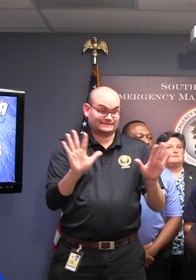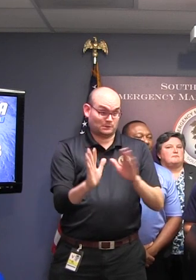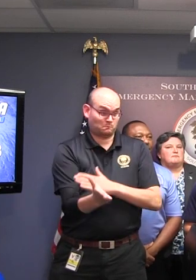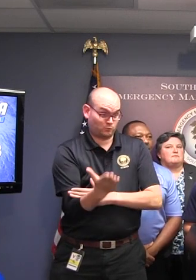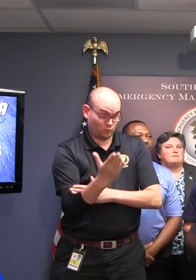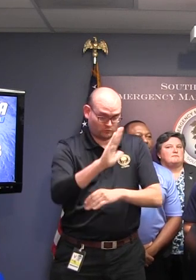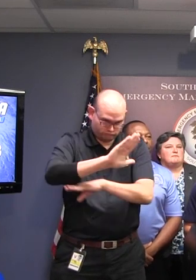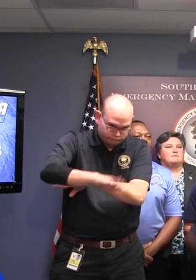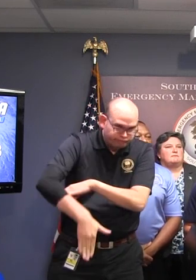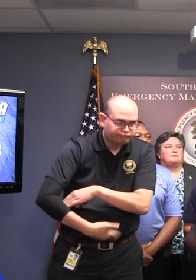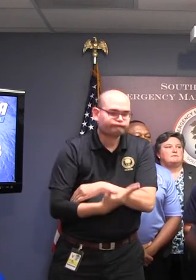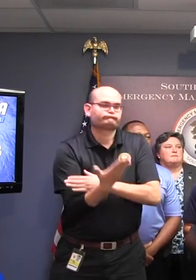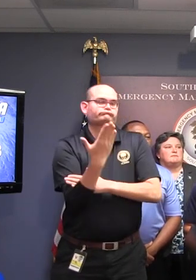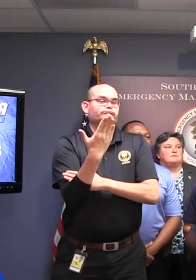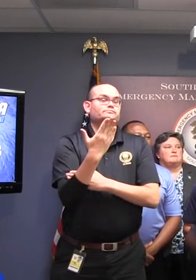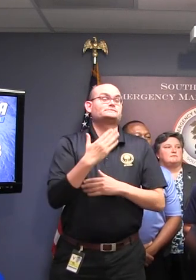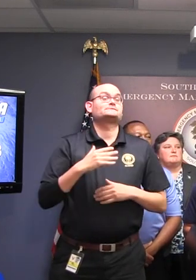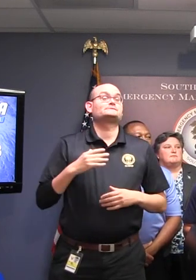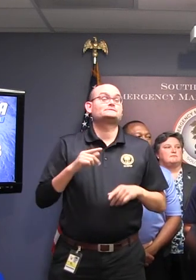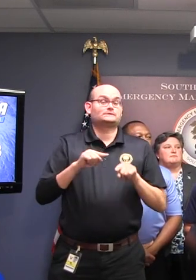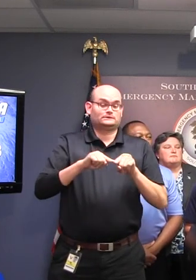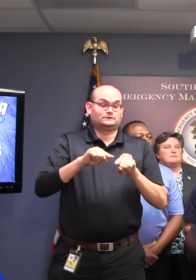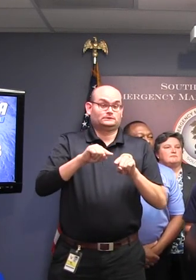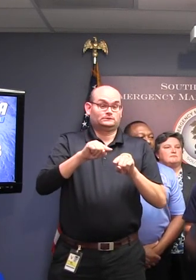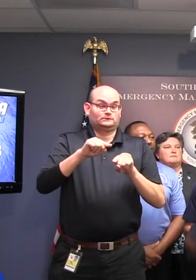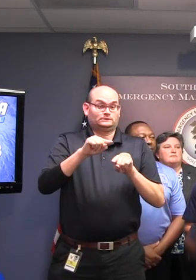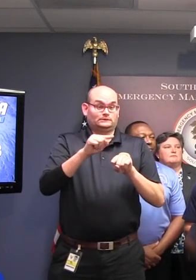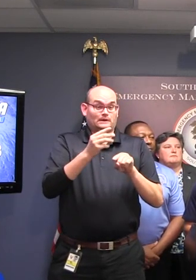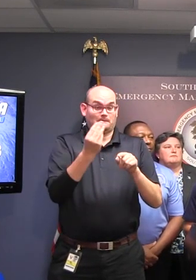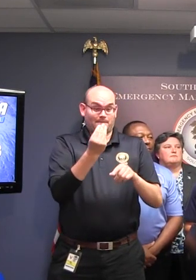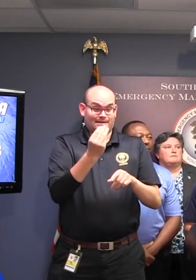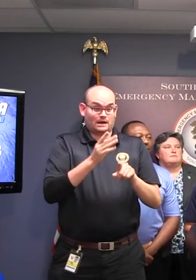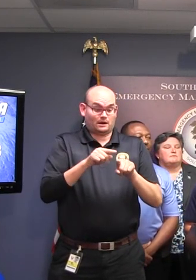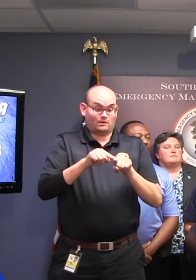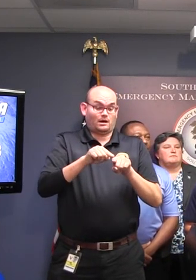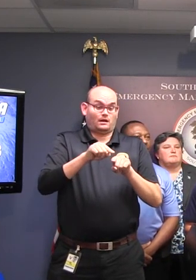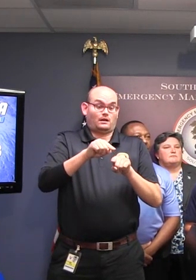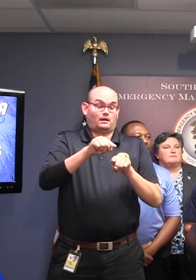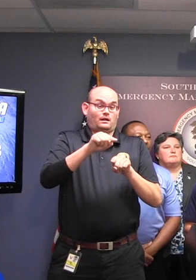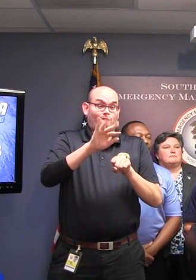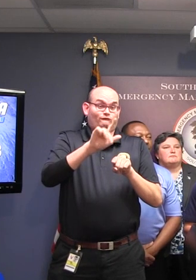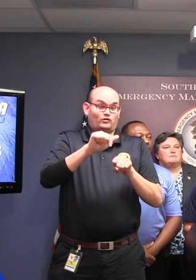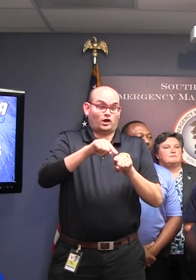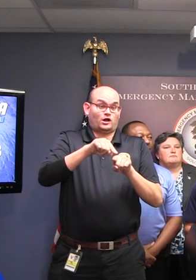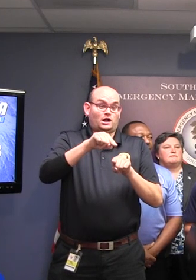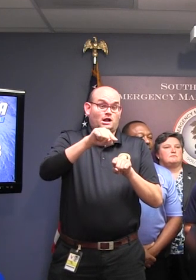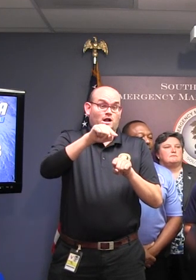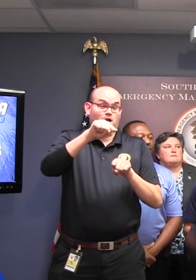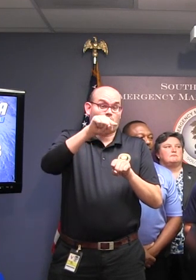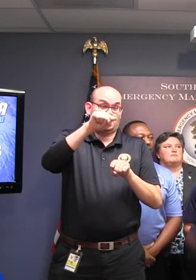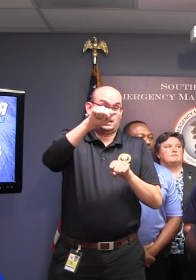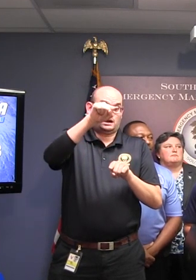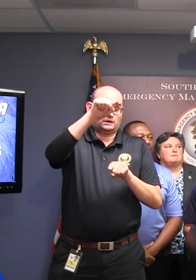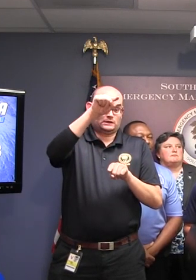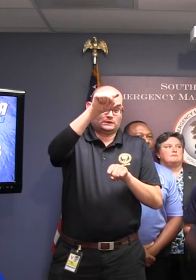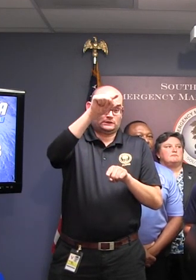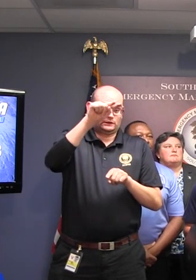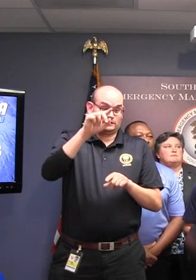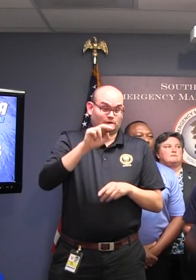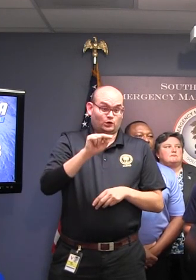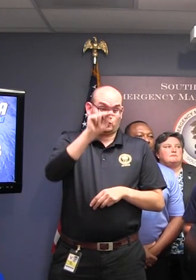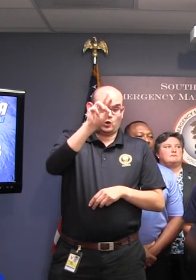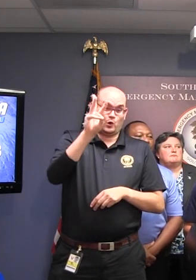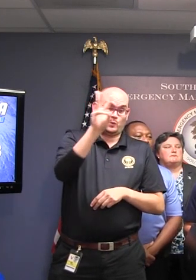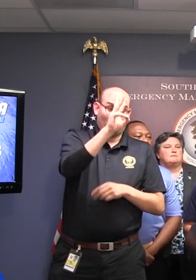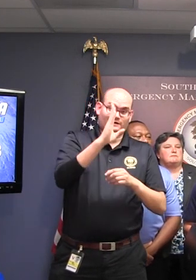northward along the Florida Peninsula through early Monday. The forecast track then indicates Irma moving northwest across Georgia while